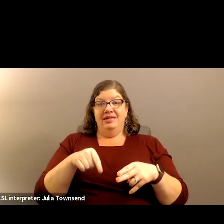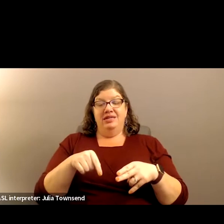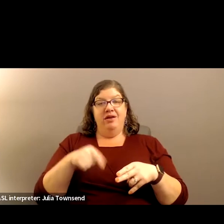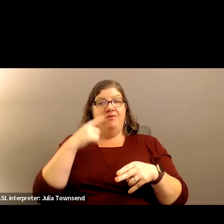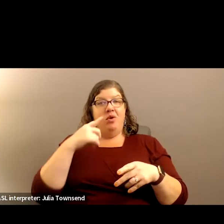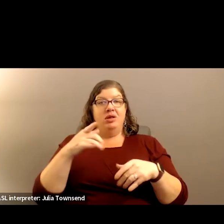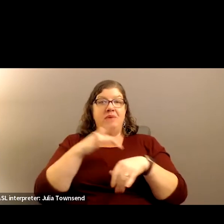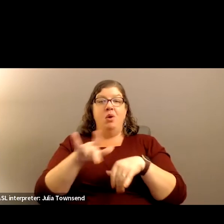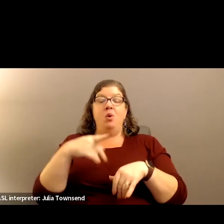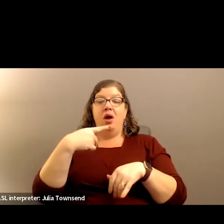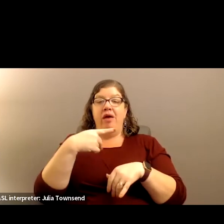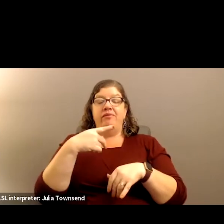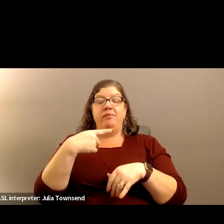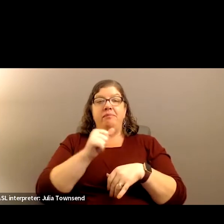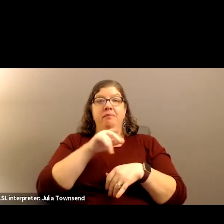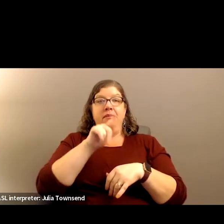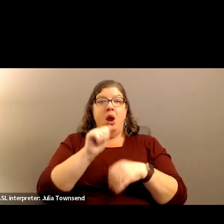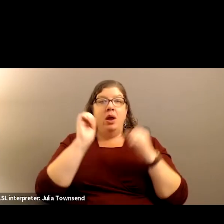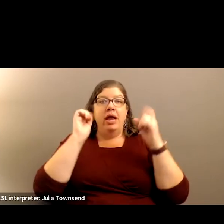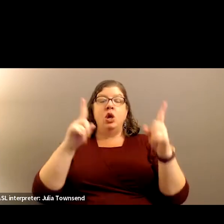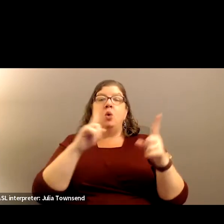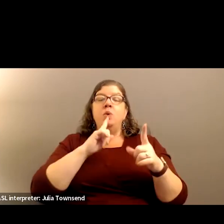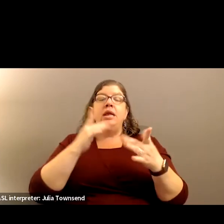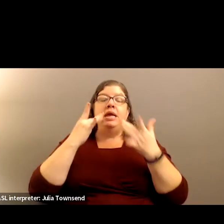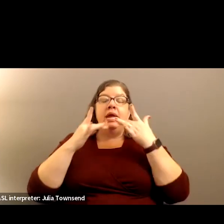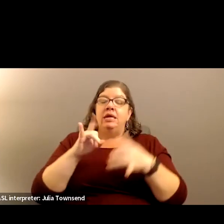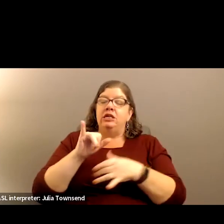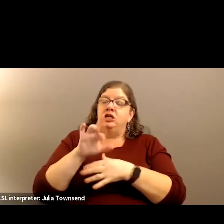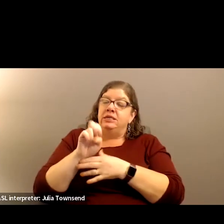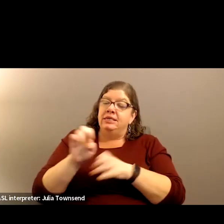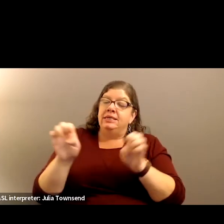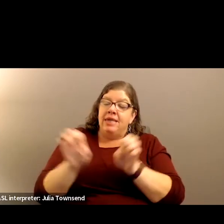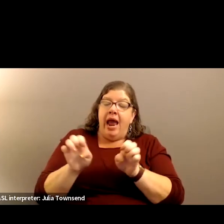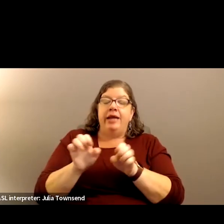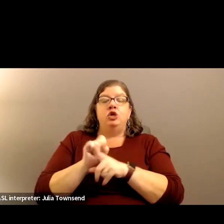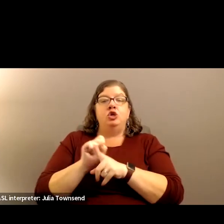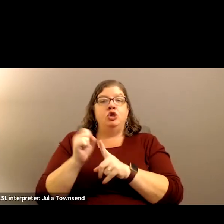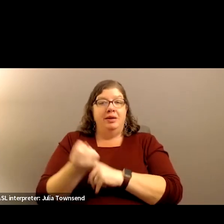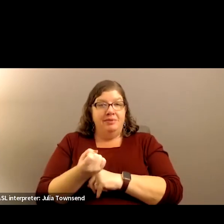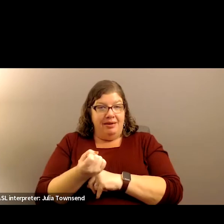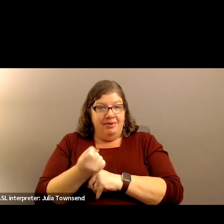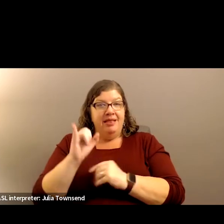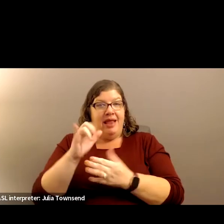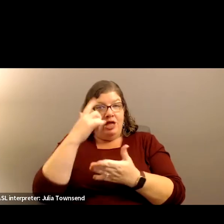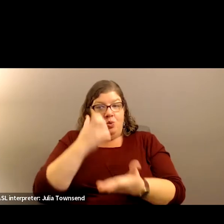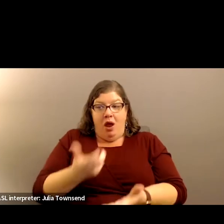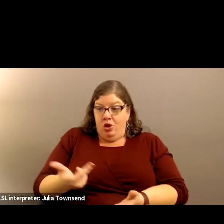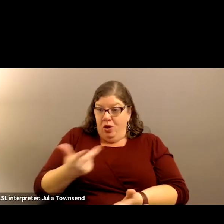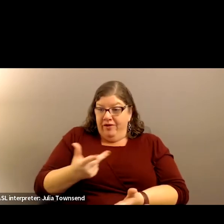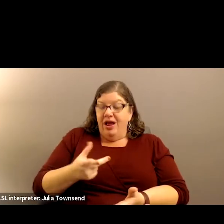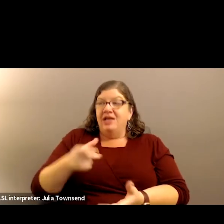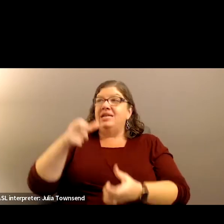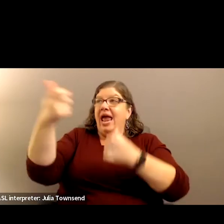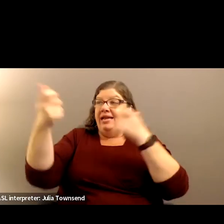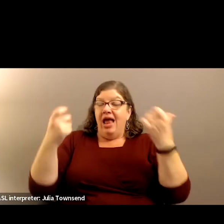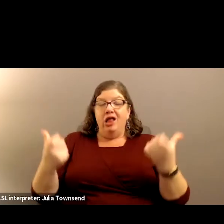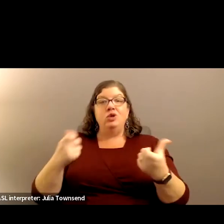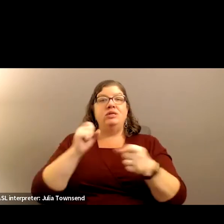paraeducator, a dire circumstance at this point. And so hence why the three of us and others have been working